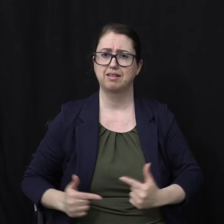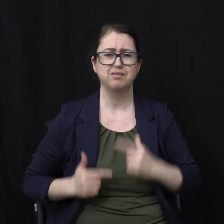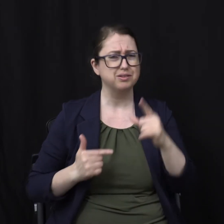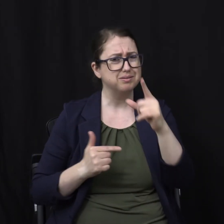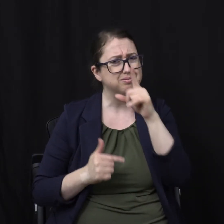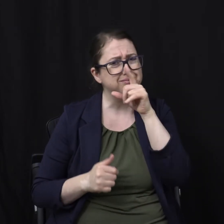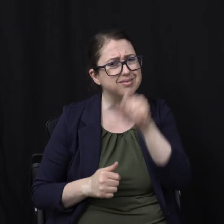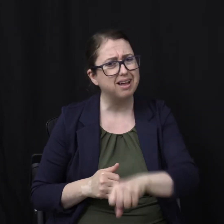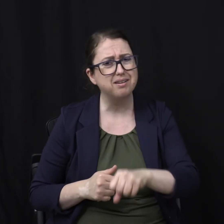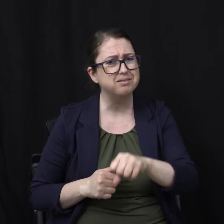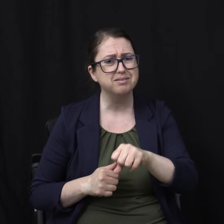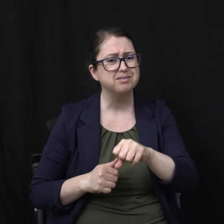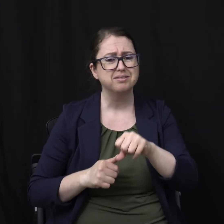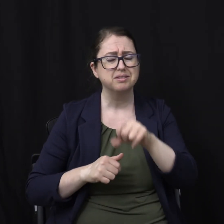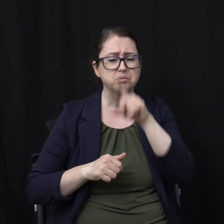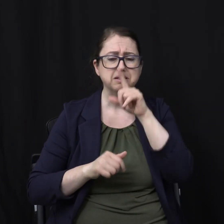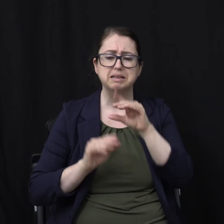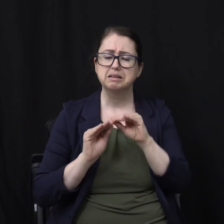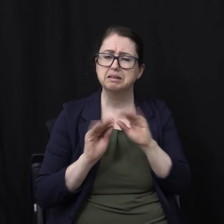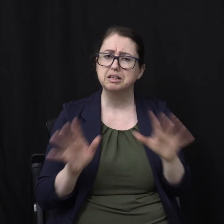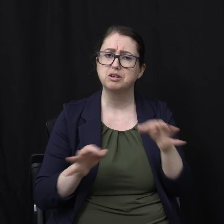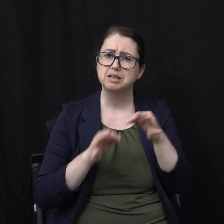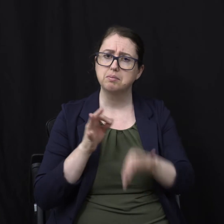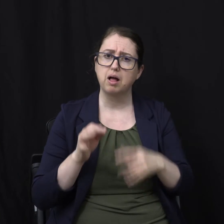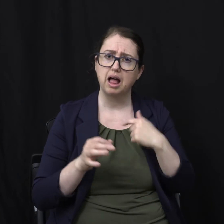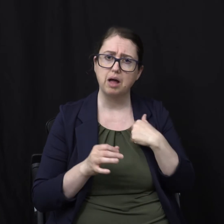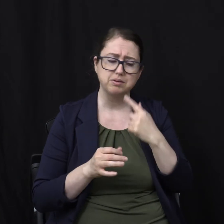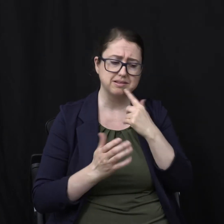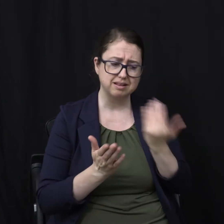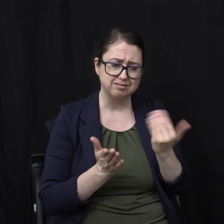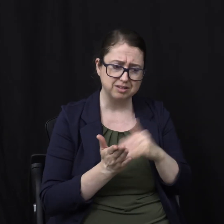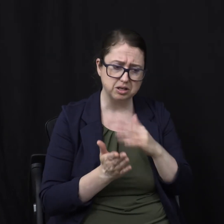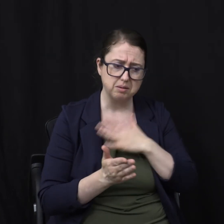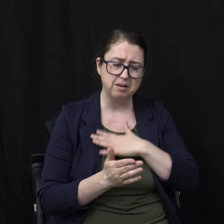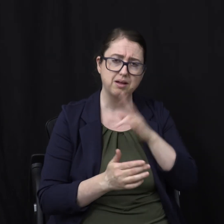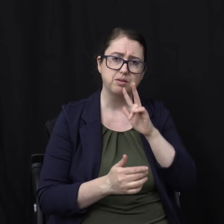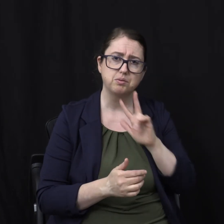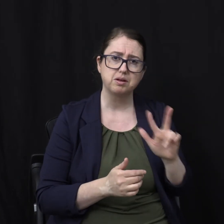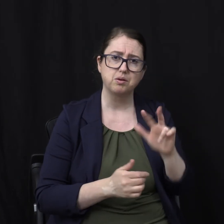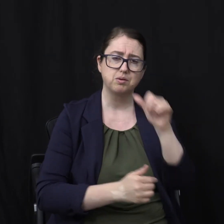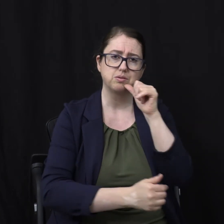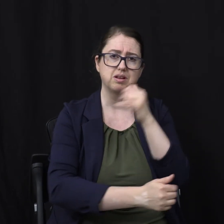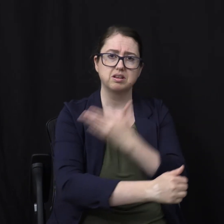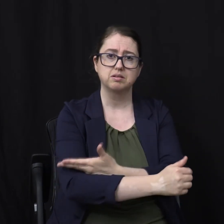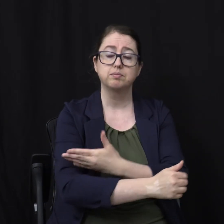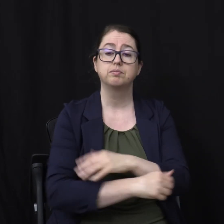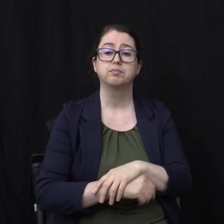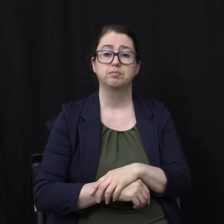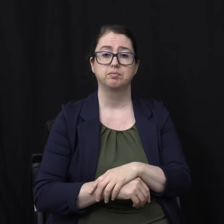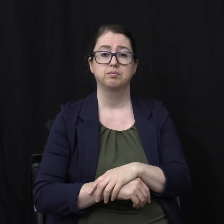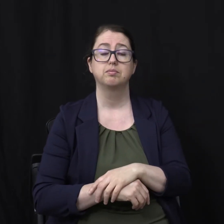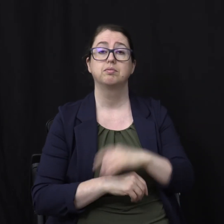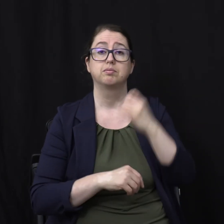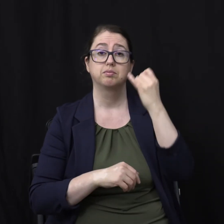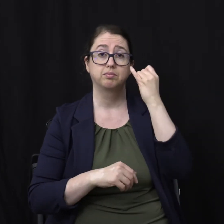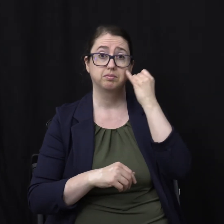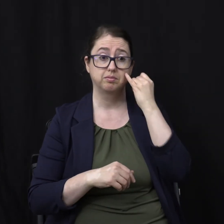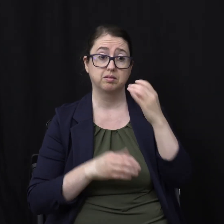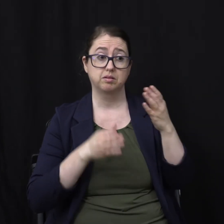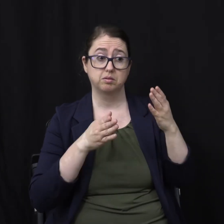daughter Like so clear and simple He who has the son Has life He who does not have the son Does not have life And we